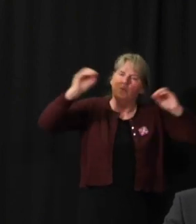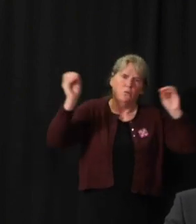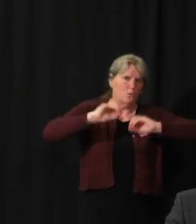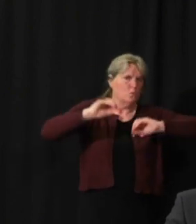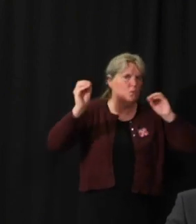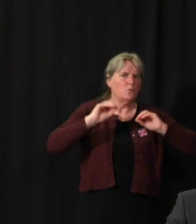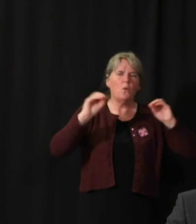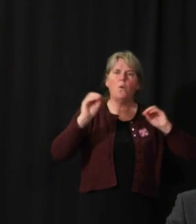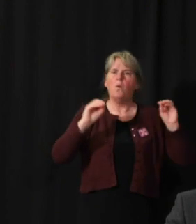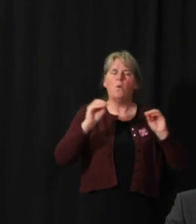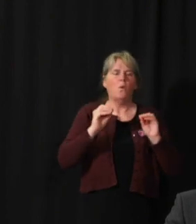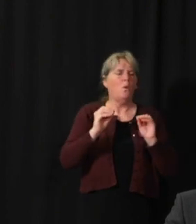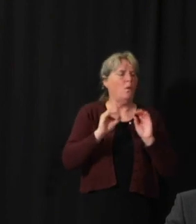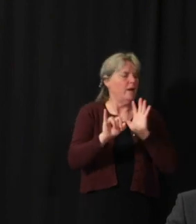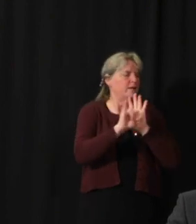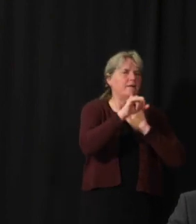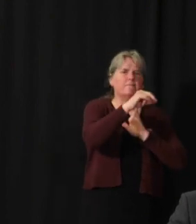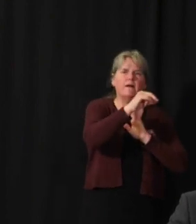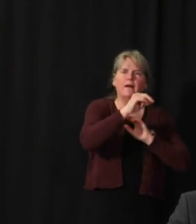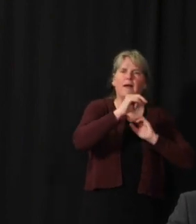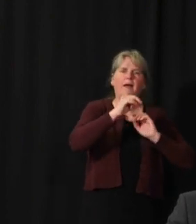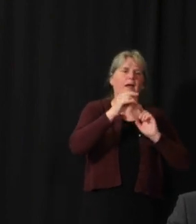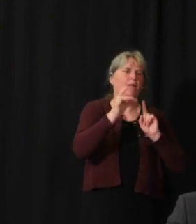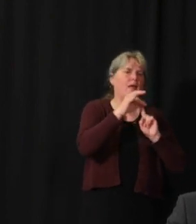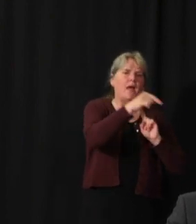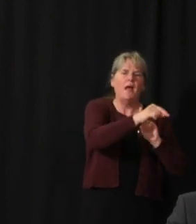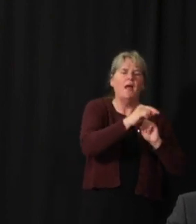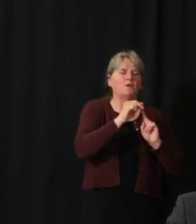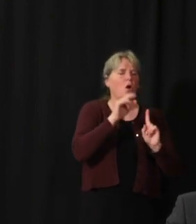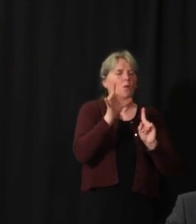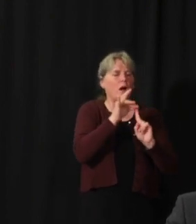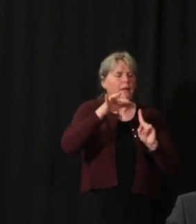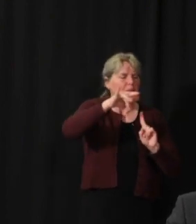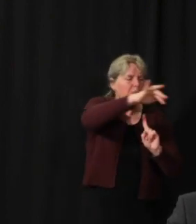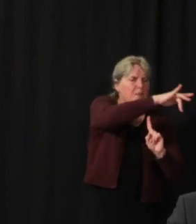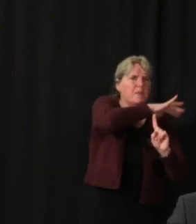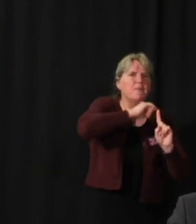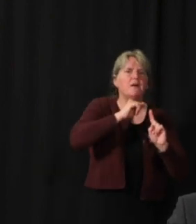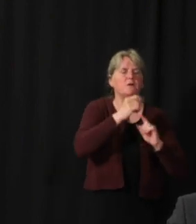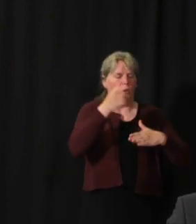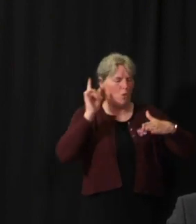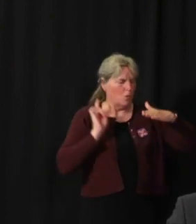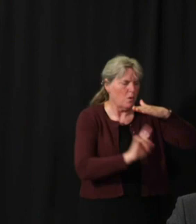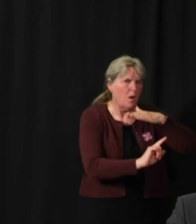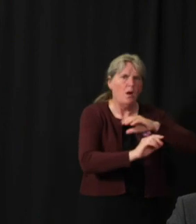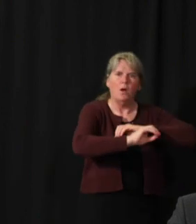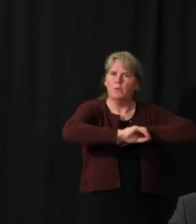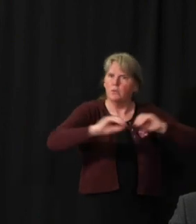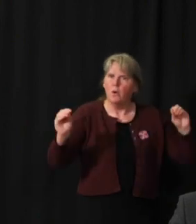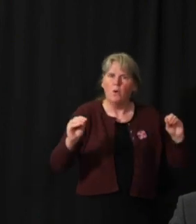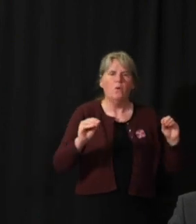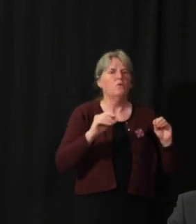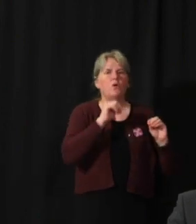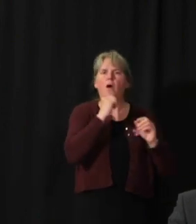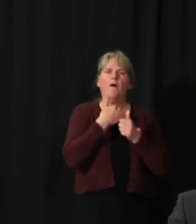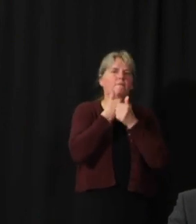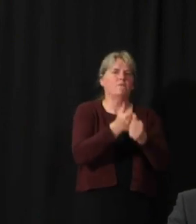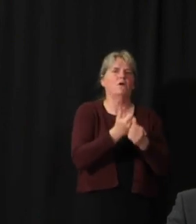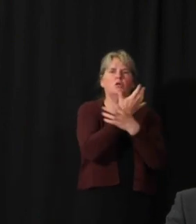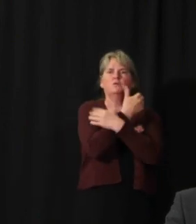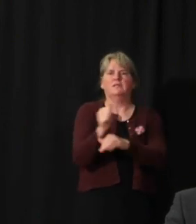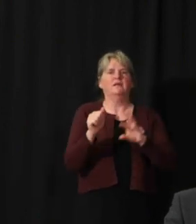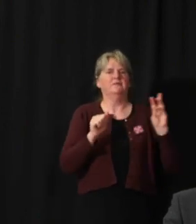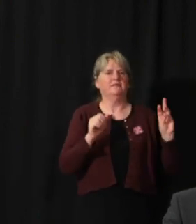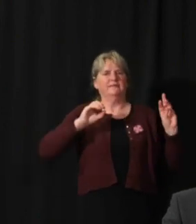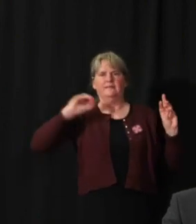case identification, just free-flowing within the population, no contact tracing, no quarantine, no self-isolation from out of